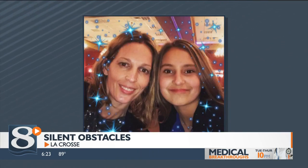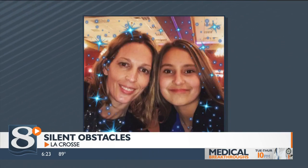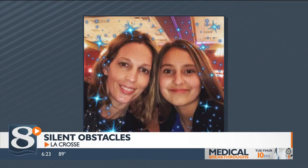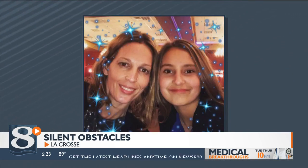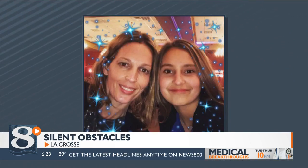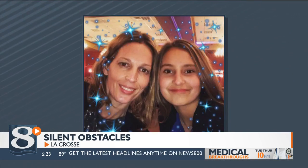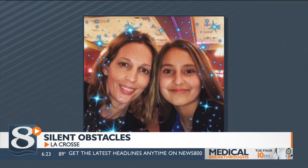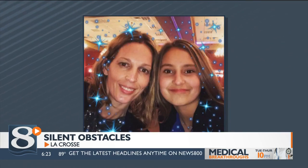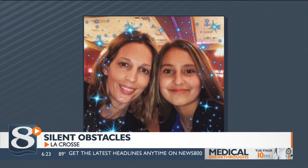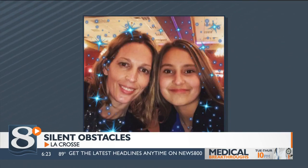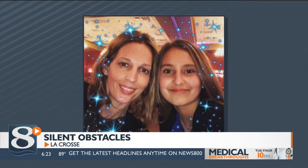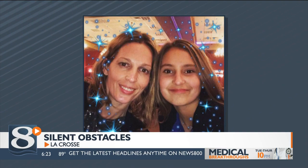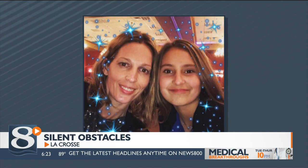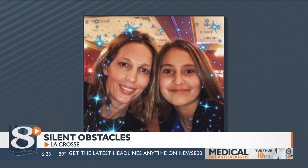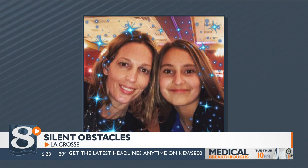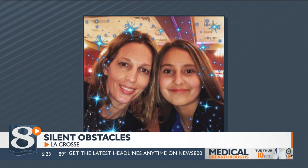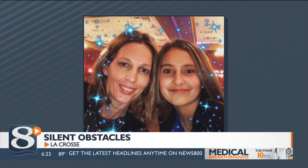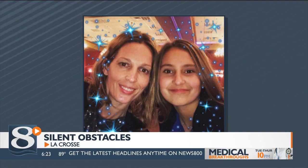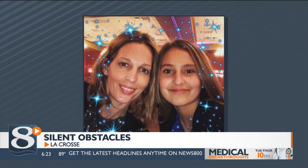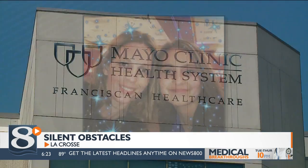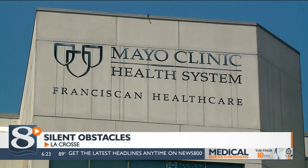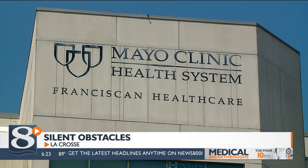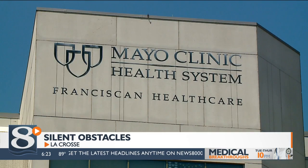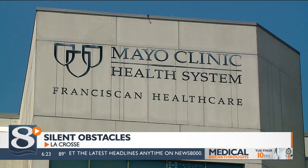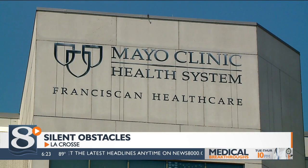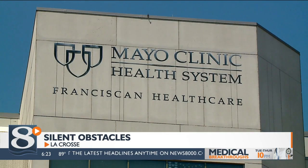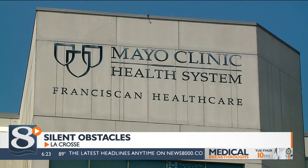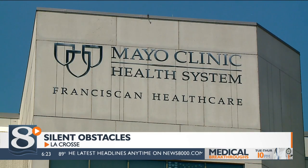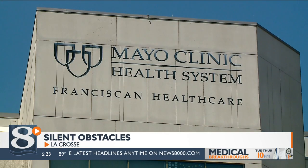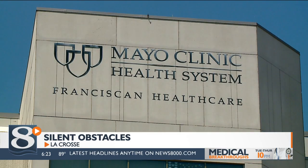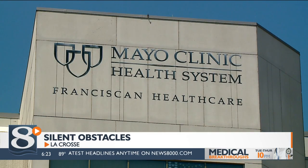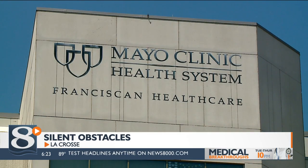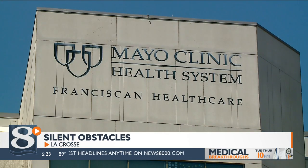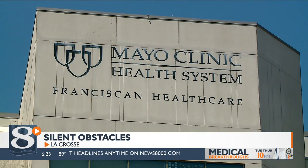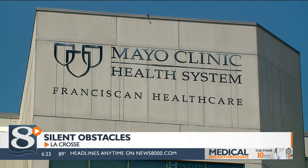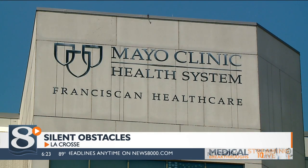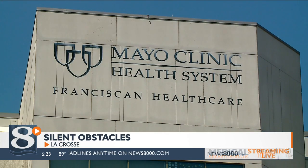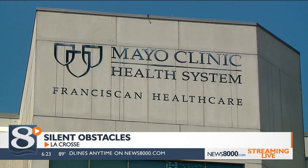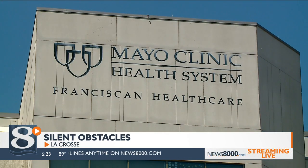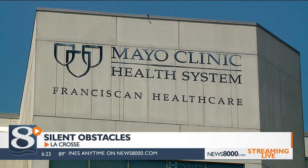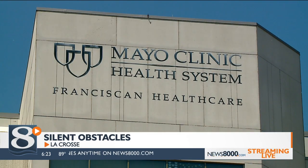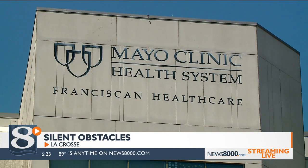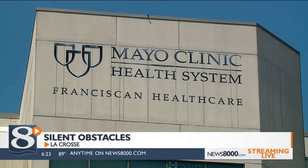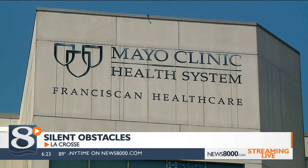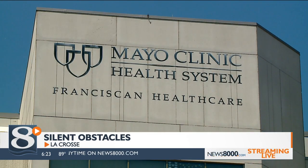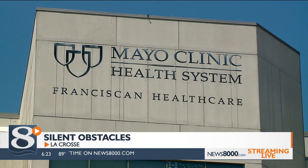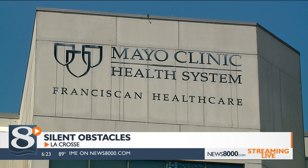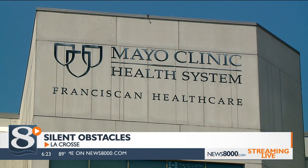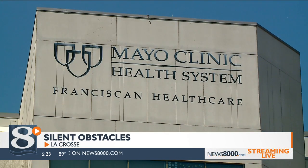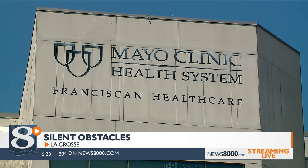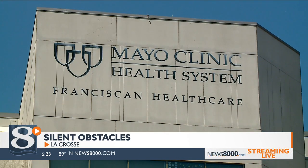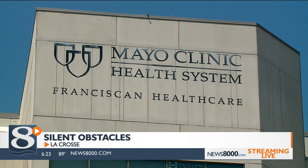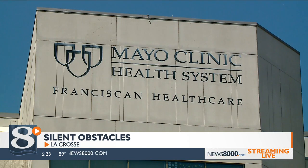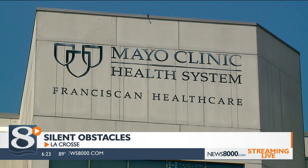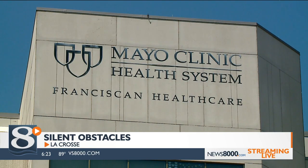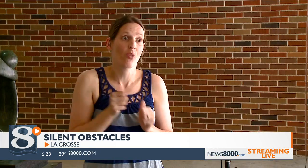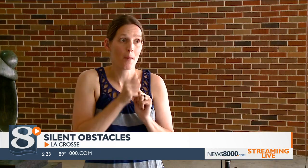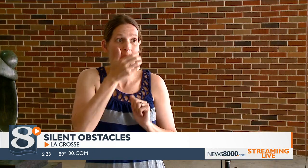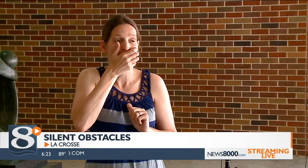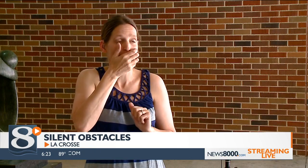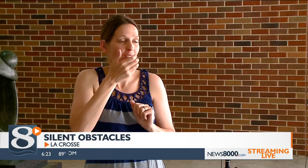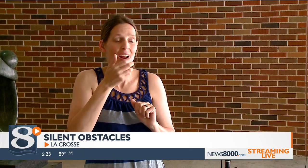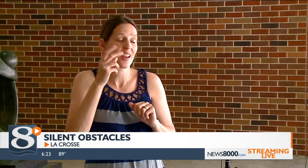call for me, I'll have my daughter, so she's hearing. But with the pandemic going on, it's a lot tougher for her to communicate with others.